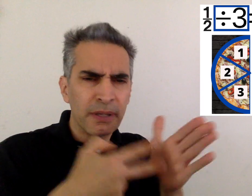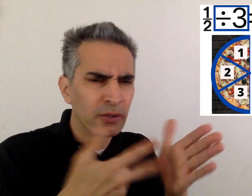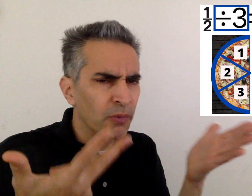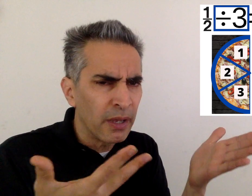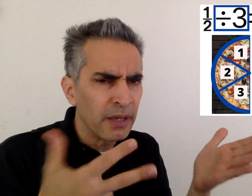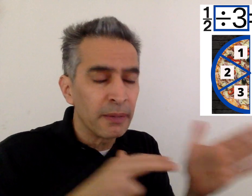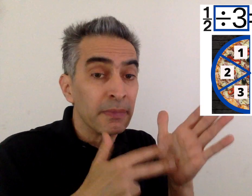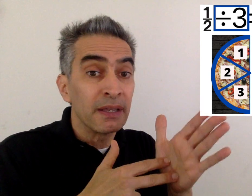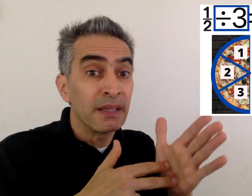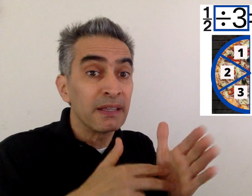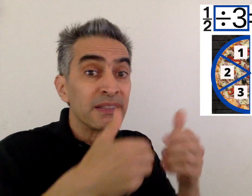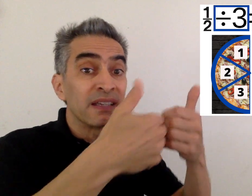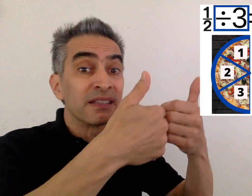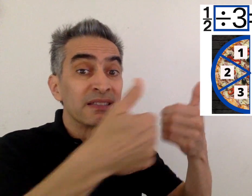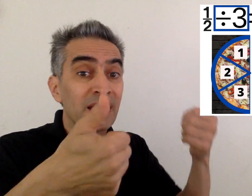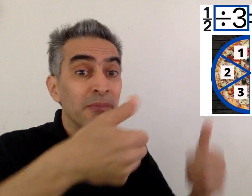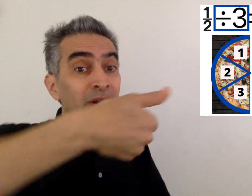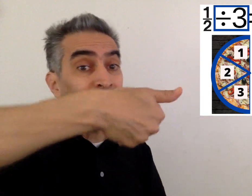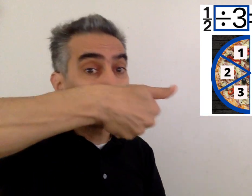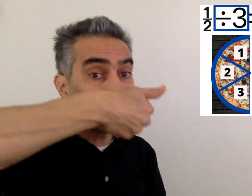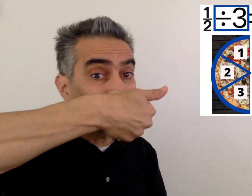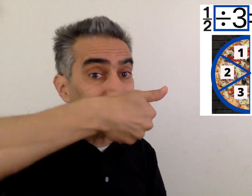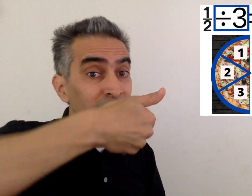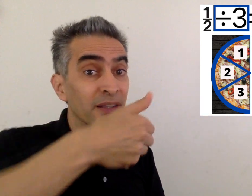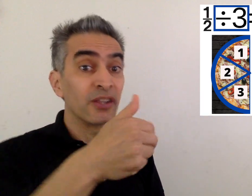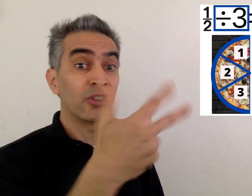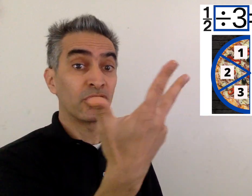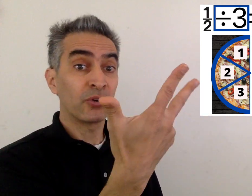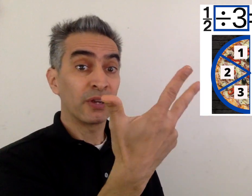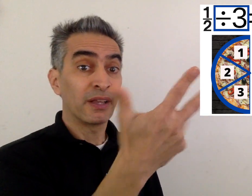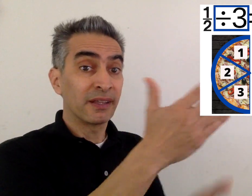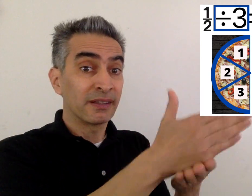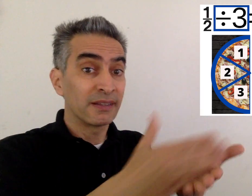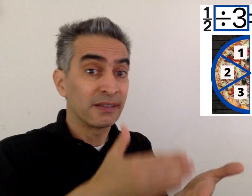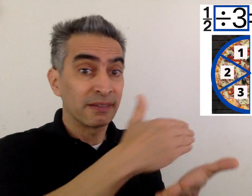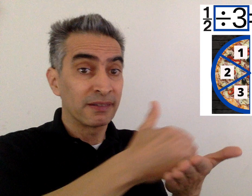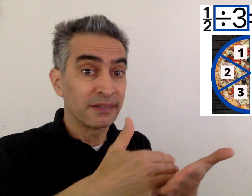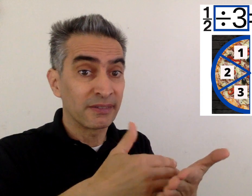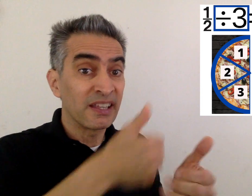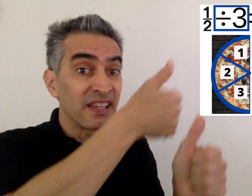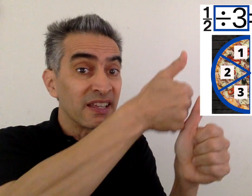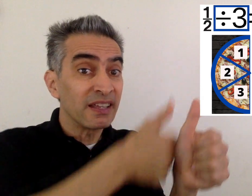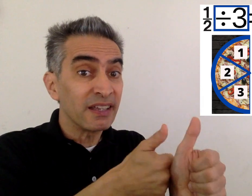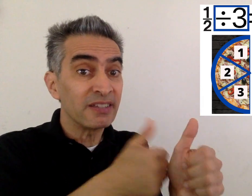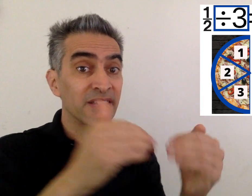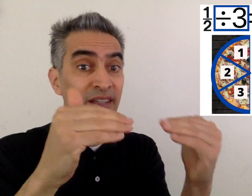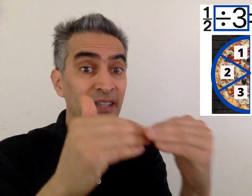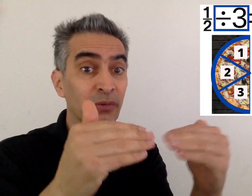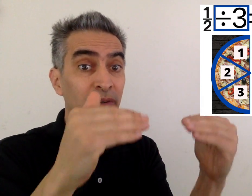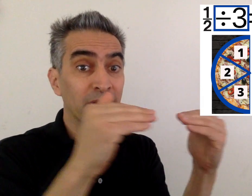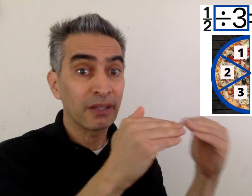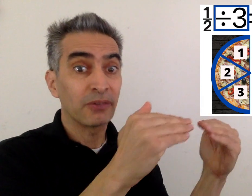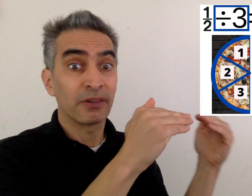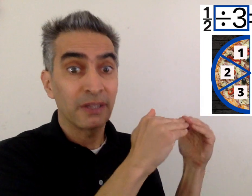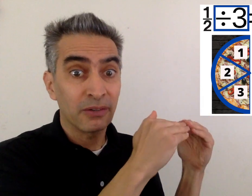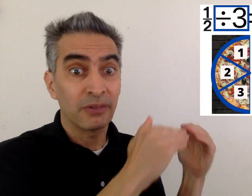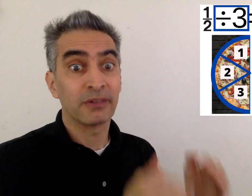Dividing by three means separating the pizza into three slices that are all the same size.